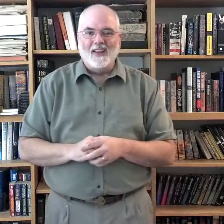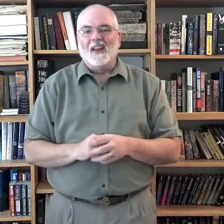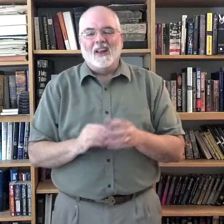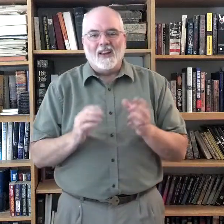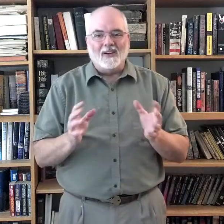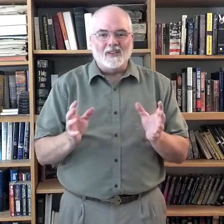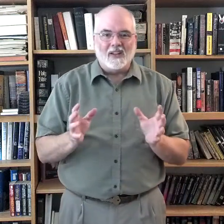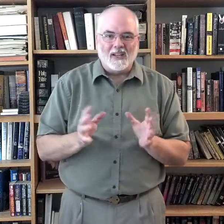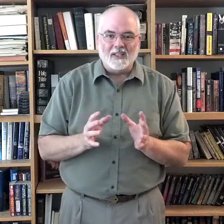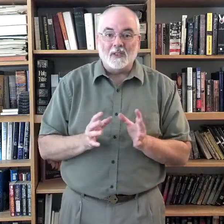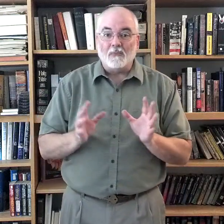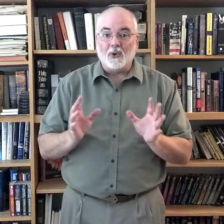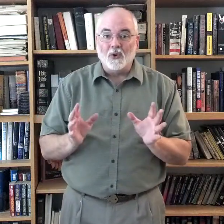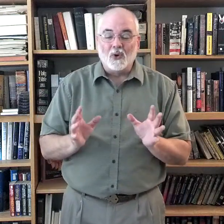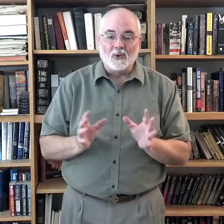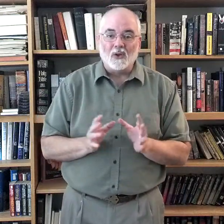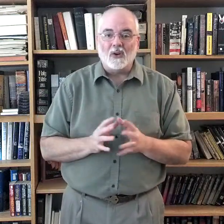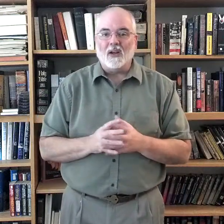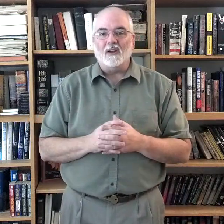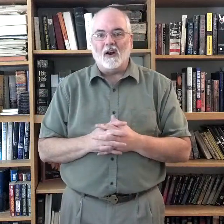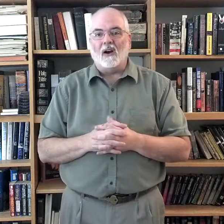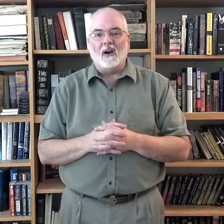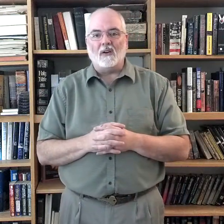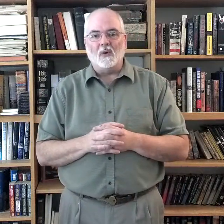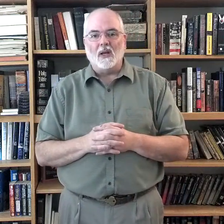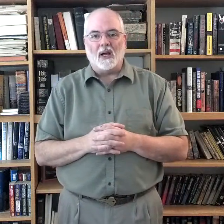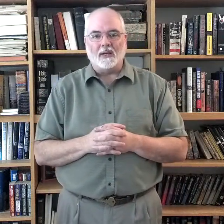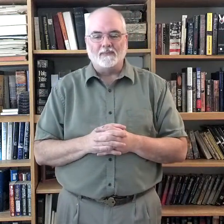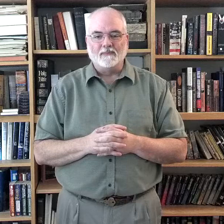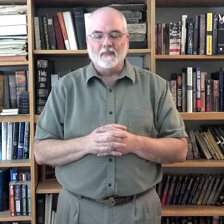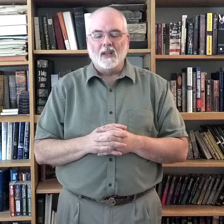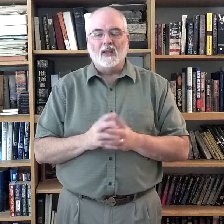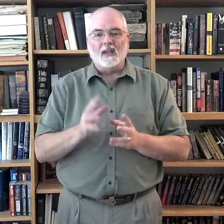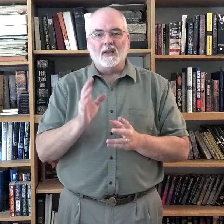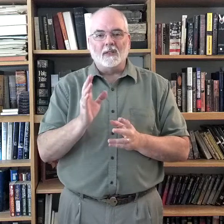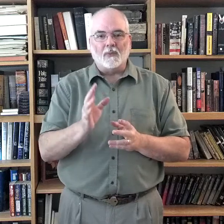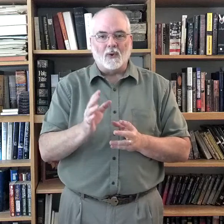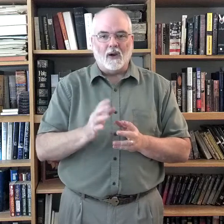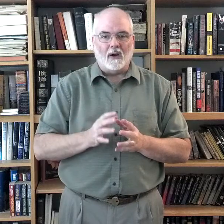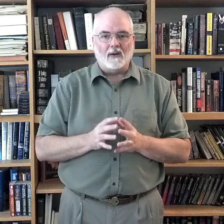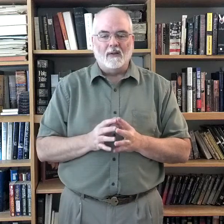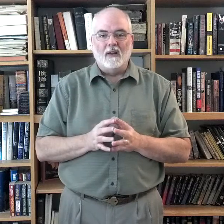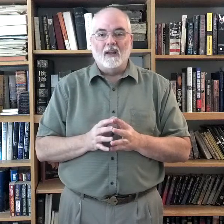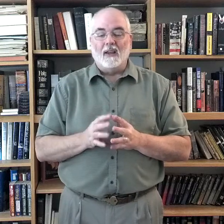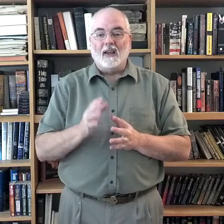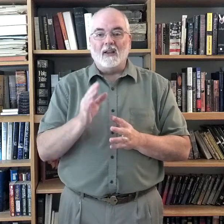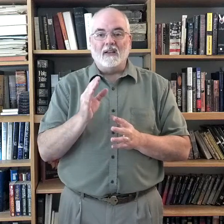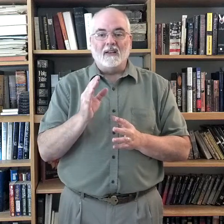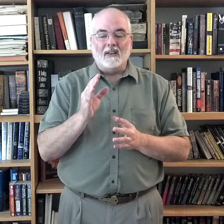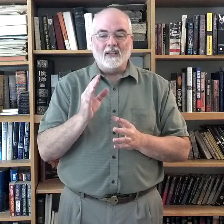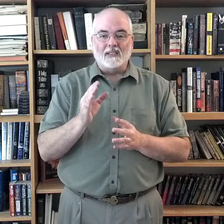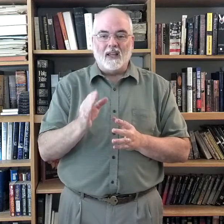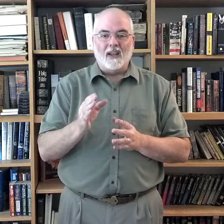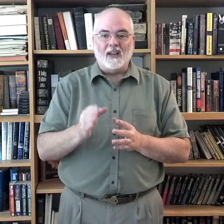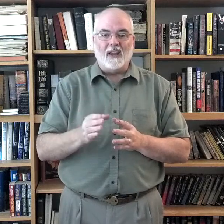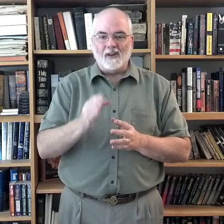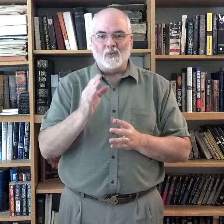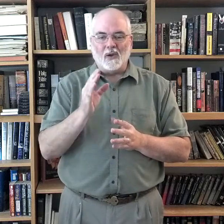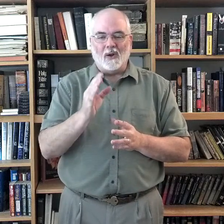here is Pure in Heart, O God. It is a prayer. And in this day and age, we all